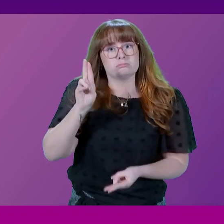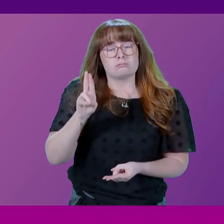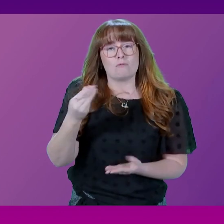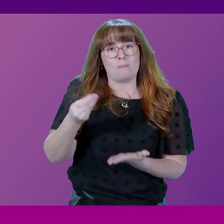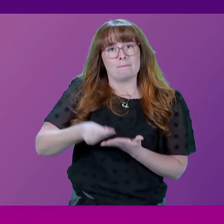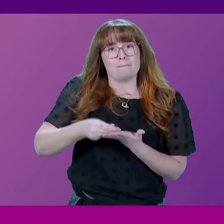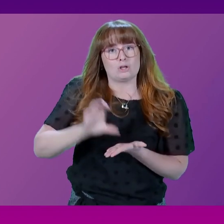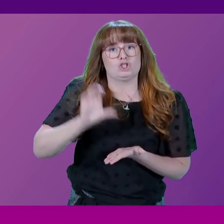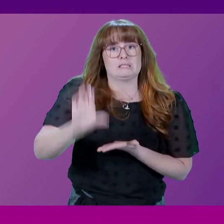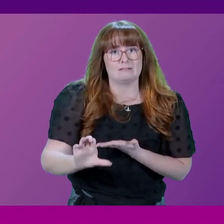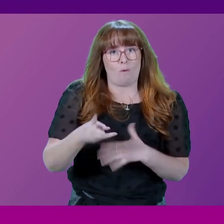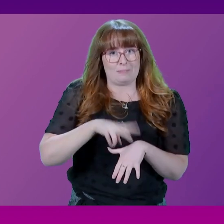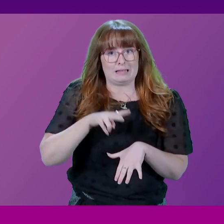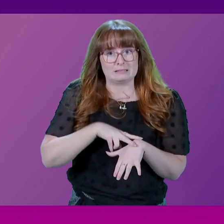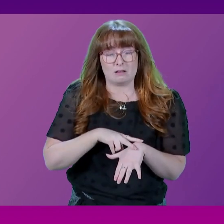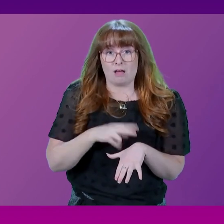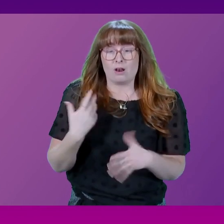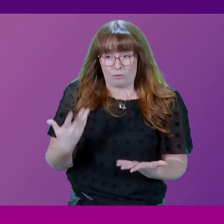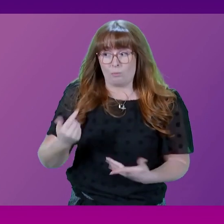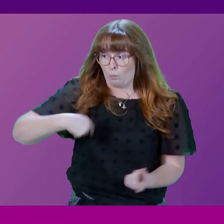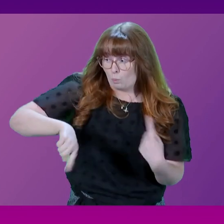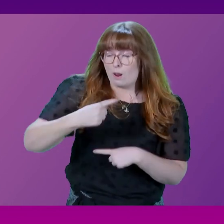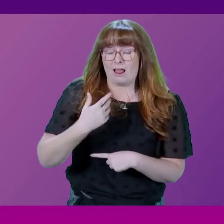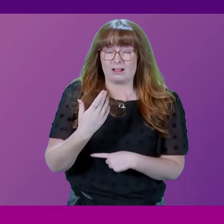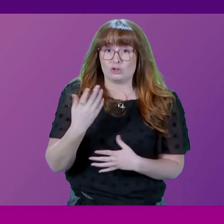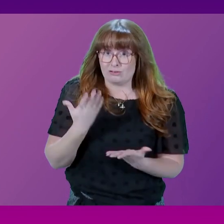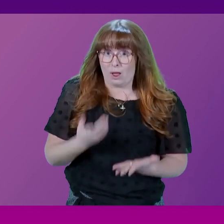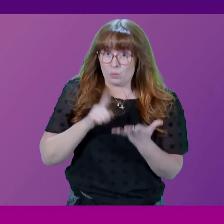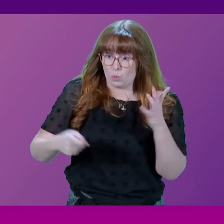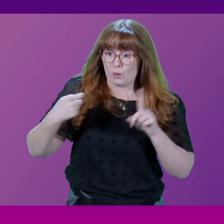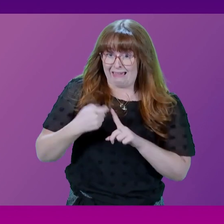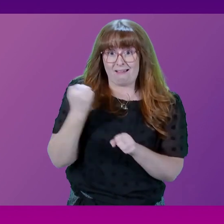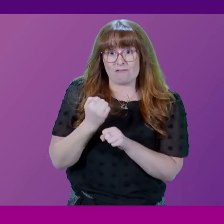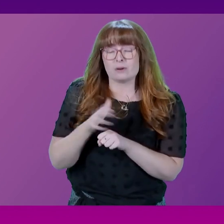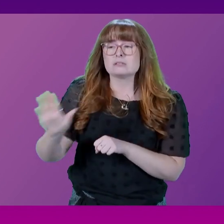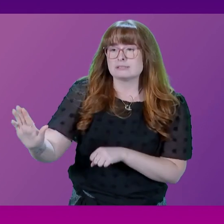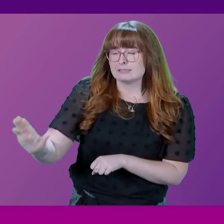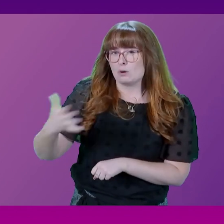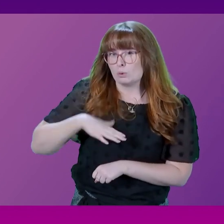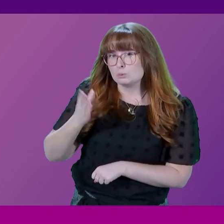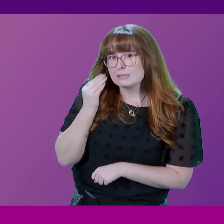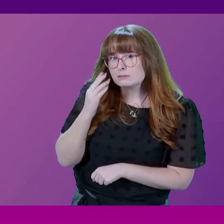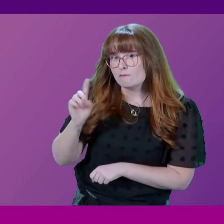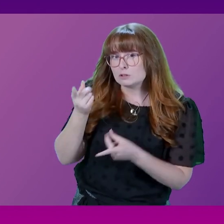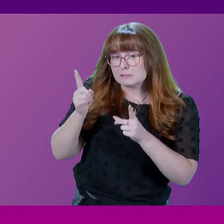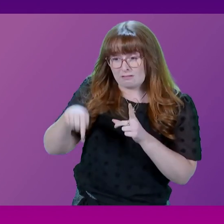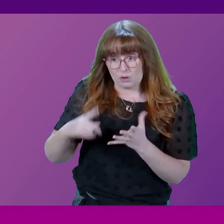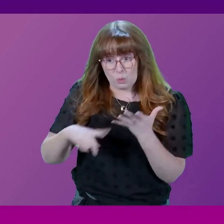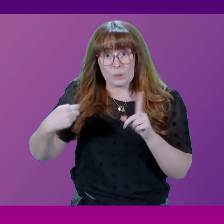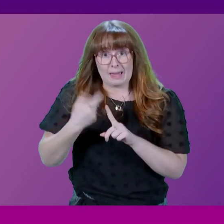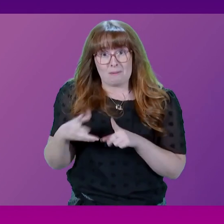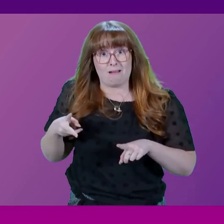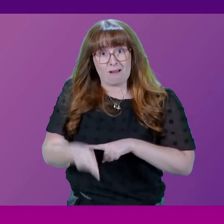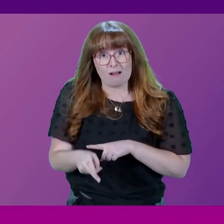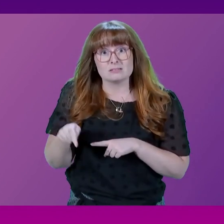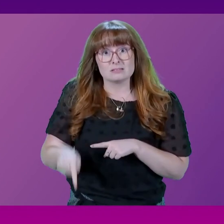budget. And we are doing that, of course, in the face of a UK government. That has cut our capital budget. And let's look at how we